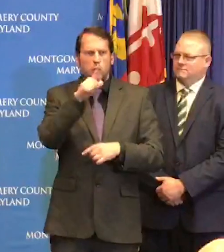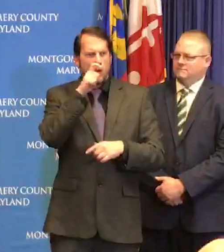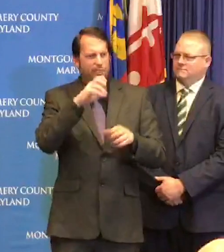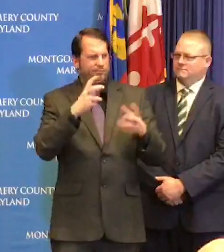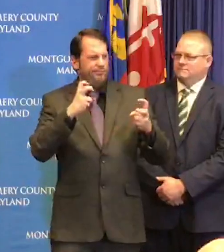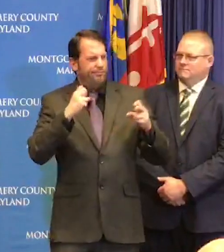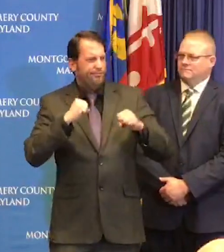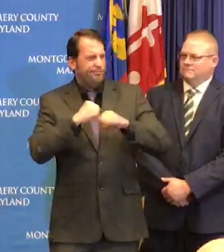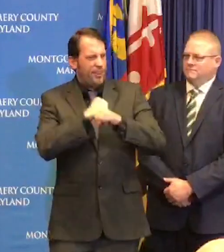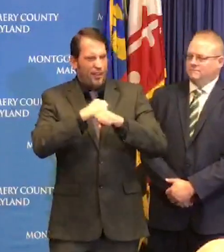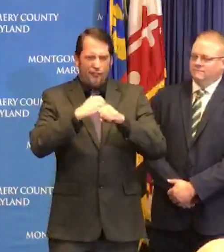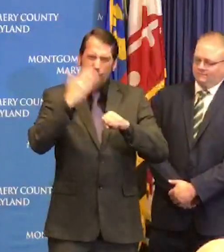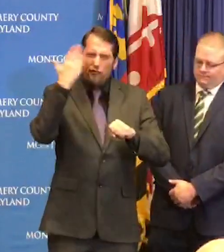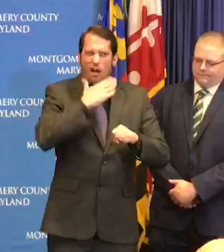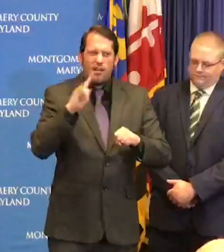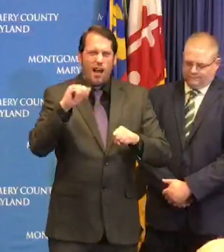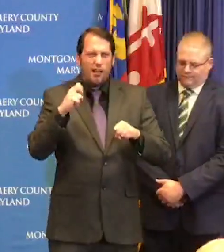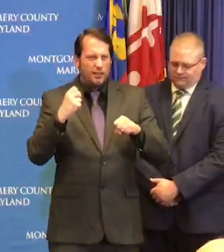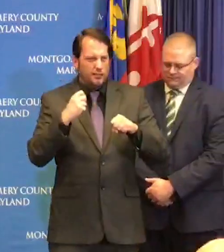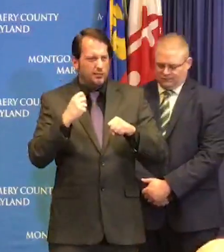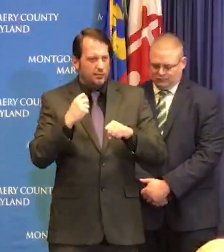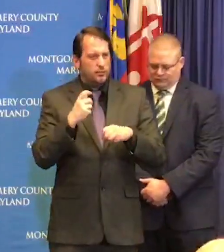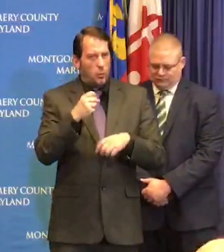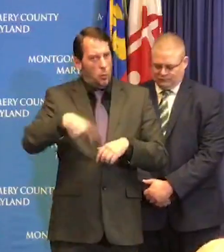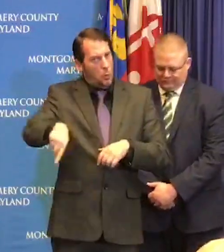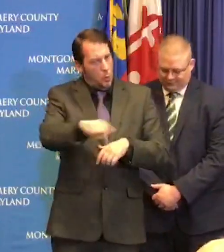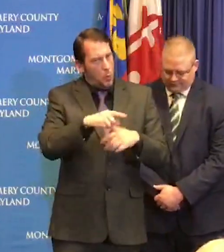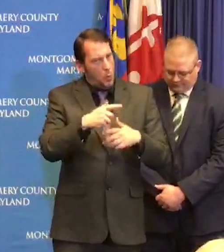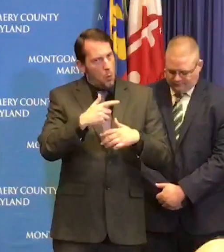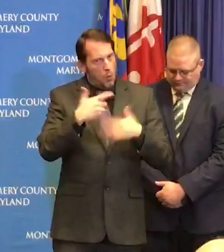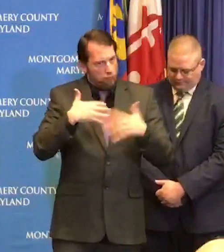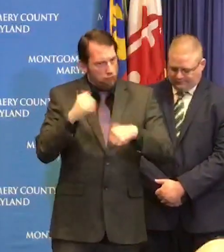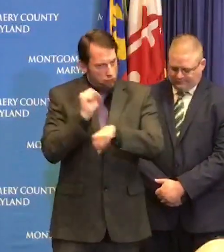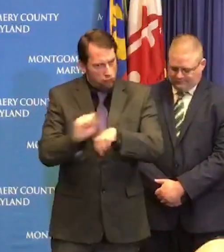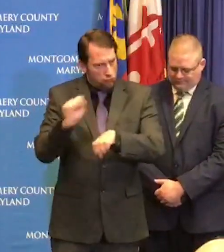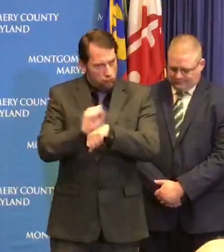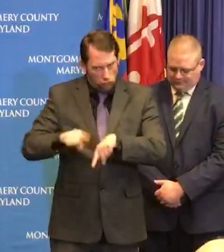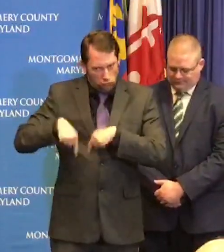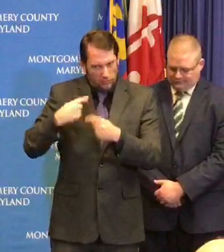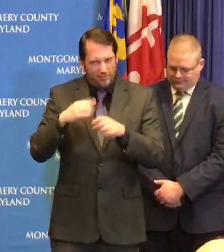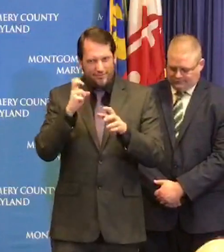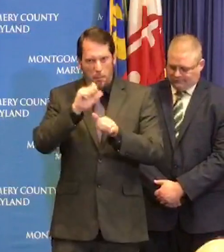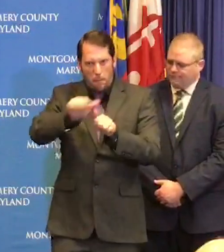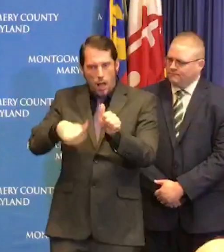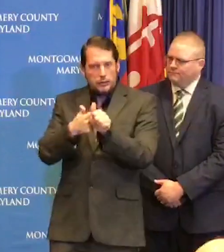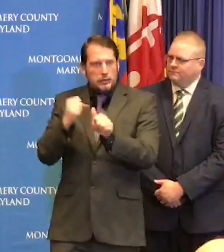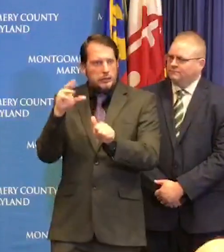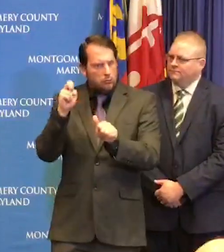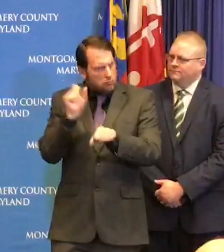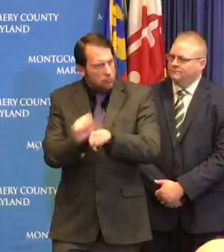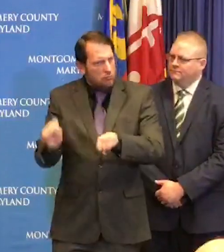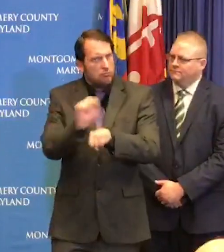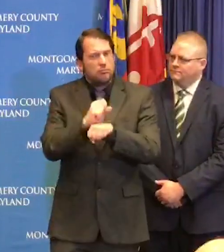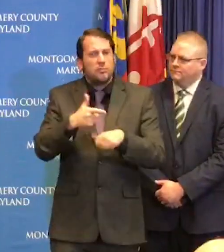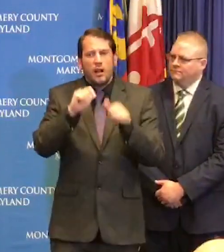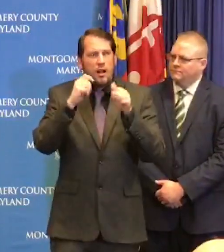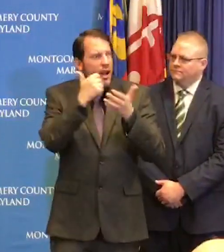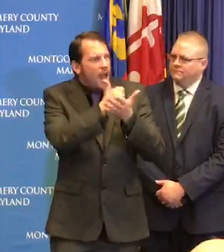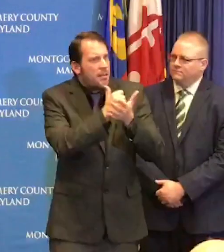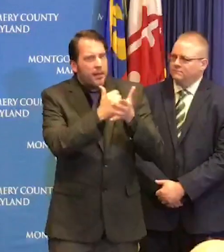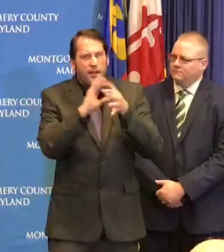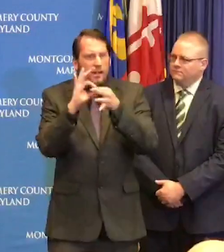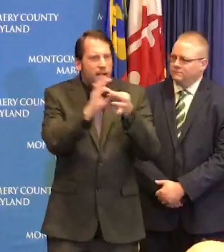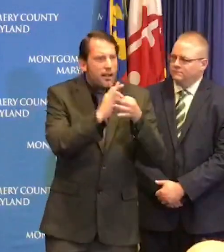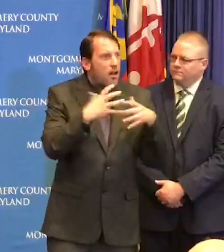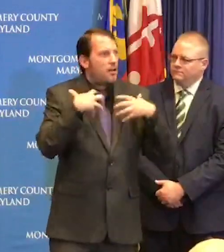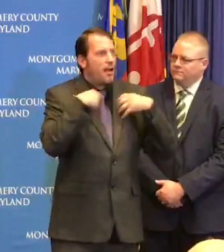conferences and get highlighted but the folks who are working in the frontline in our agency and health and human services public health services and cross HHS and